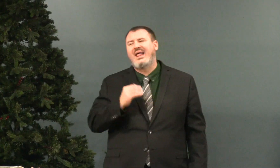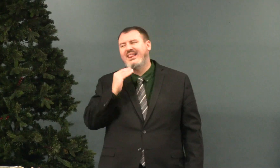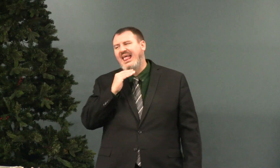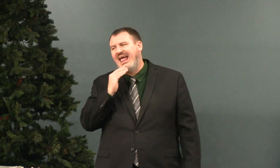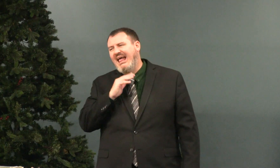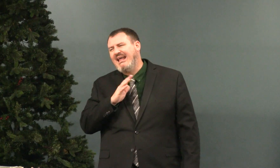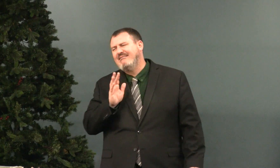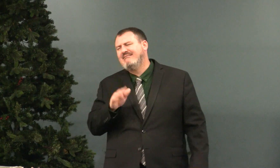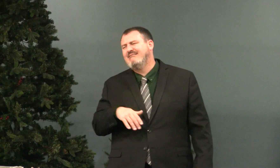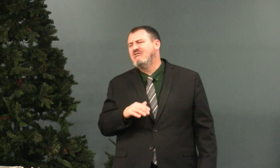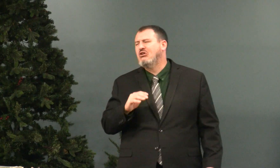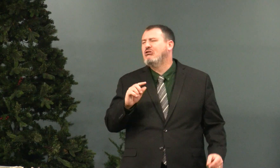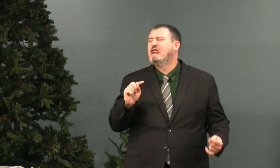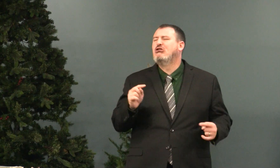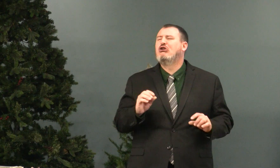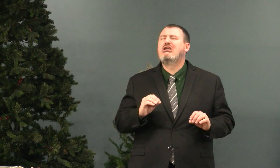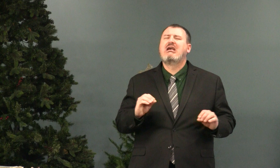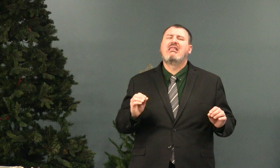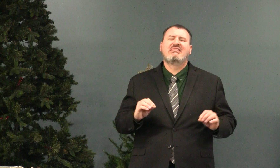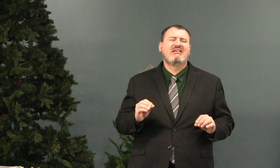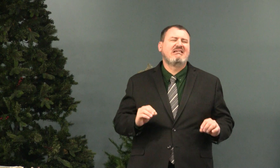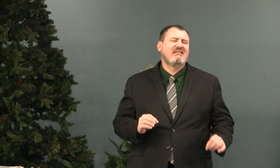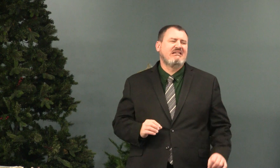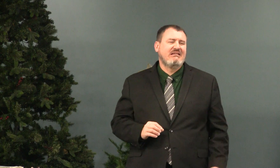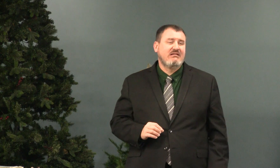Oh, it's just a little white lie. It won't hurt anything.